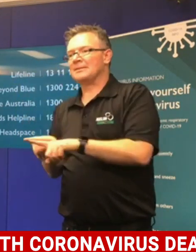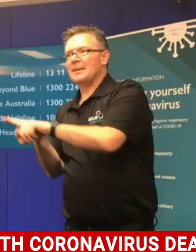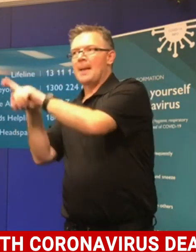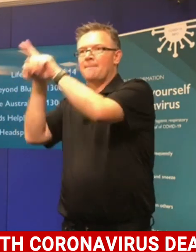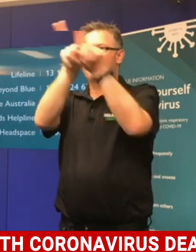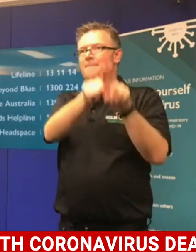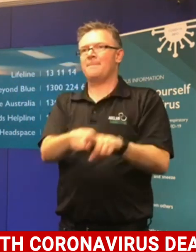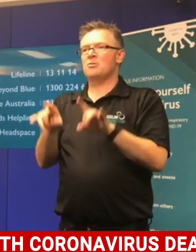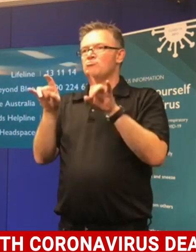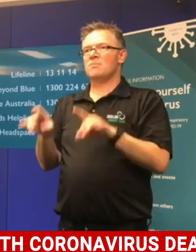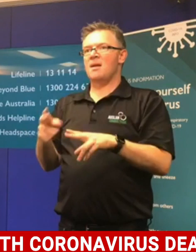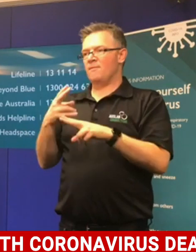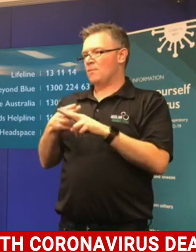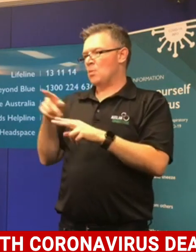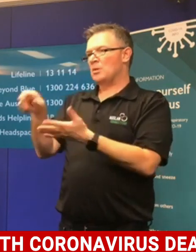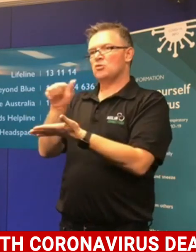retail sector.